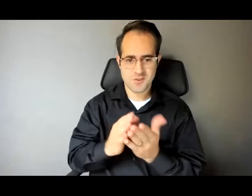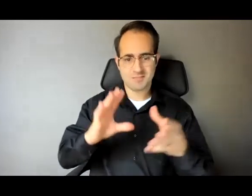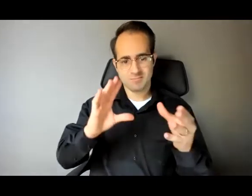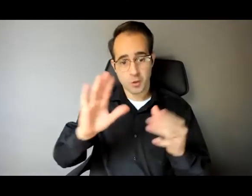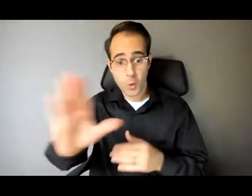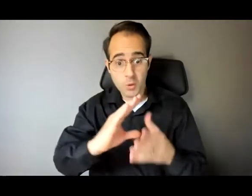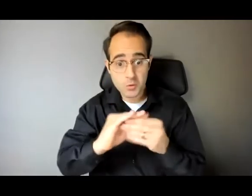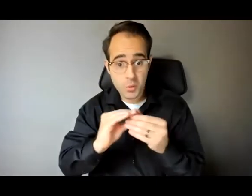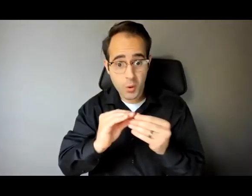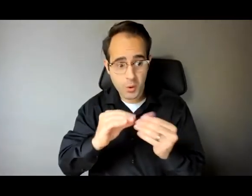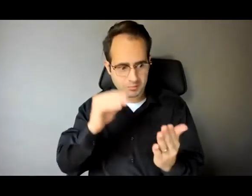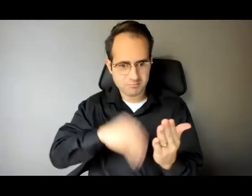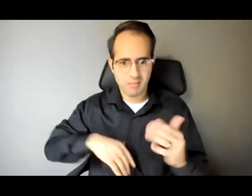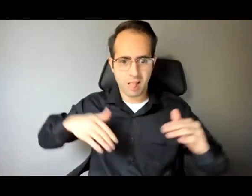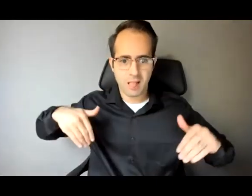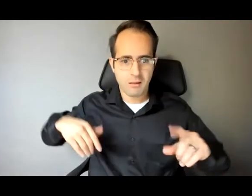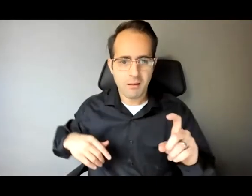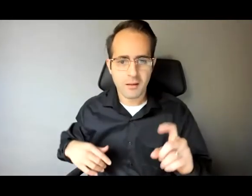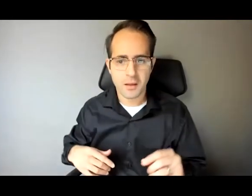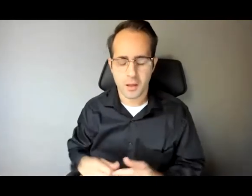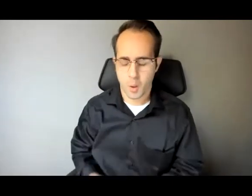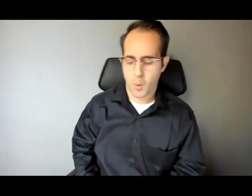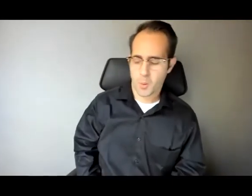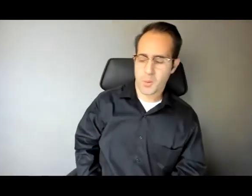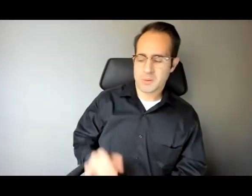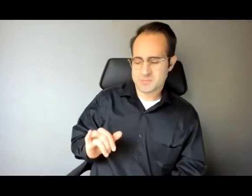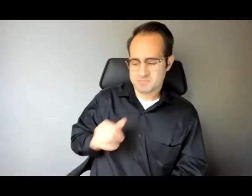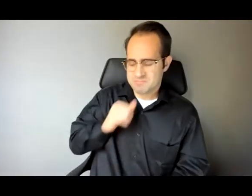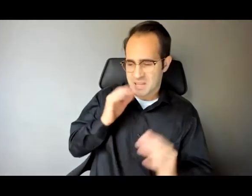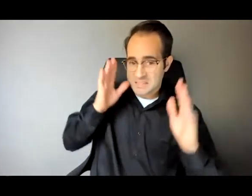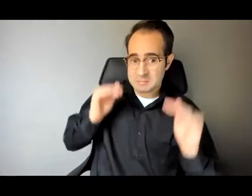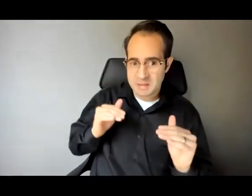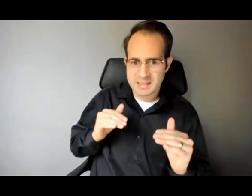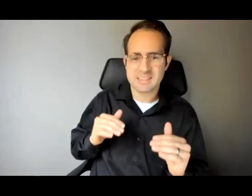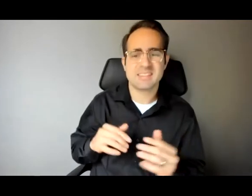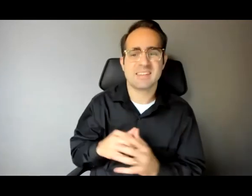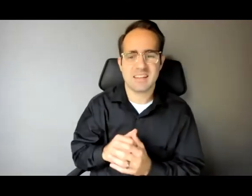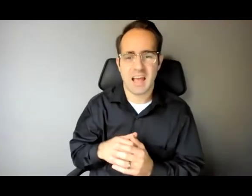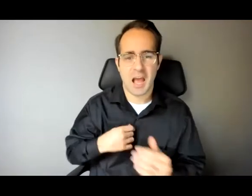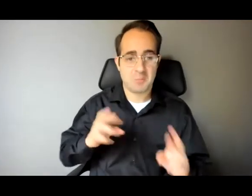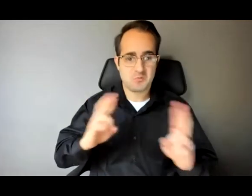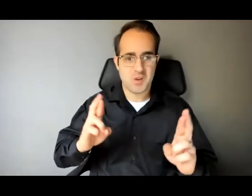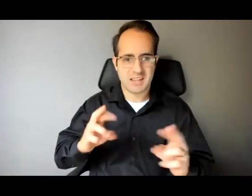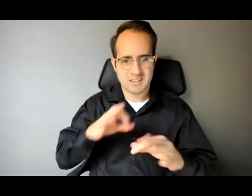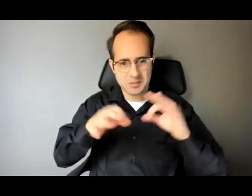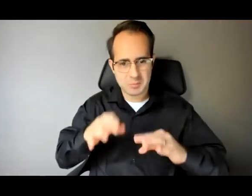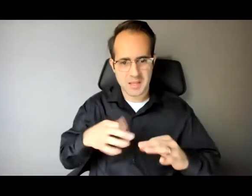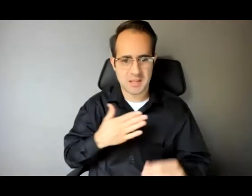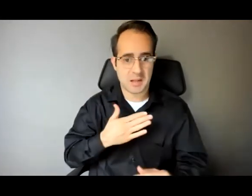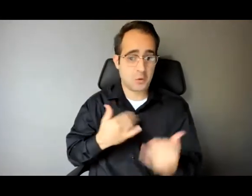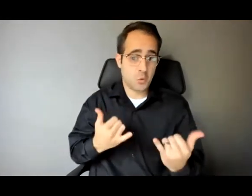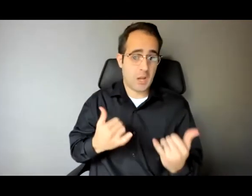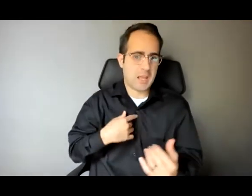I didn't see that question coming I thought it was another question you were going to say I was so prepared to say what do I do today because I saw that question from Dr.